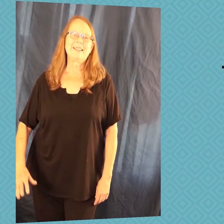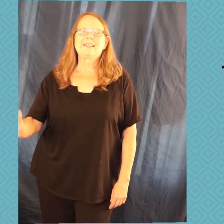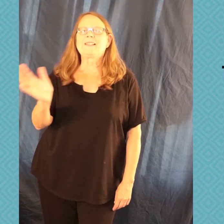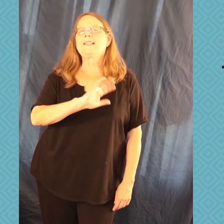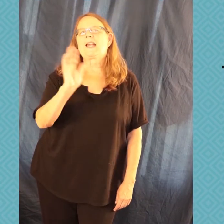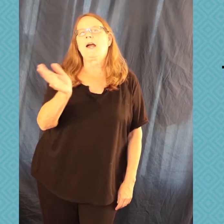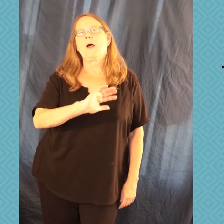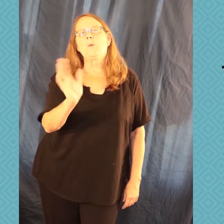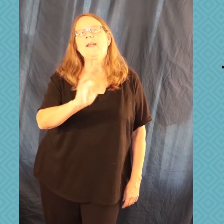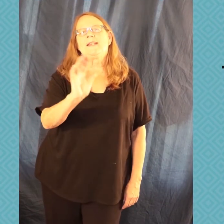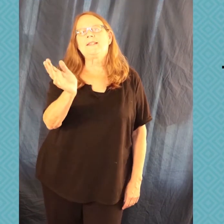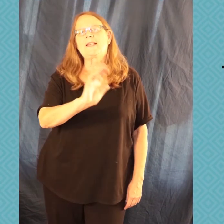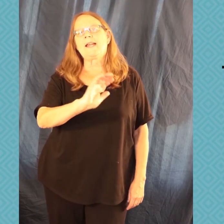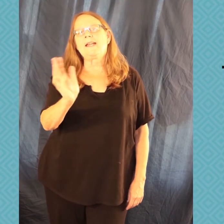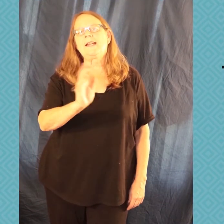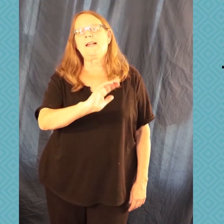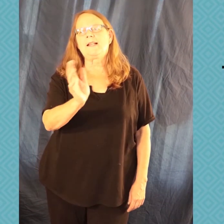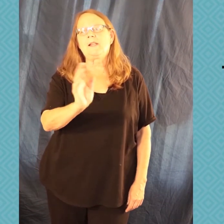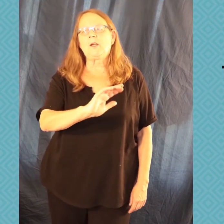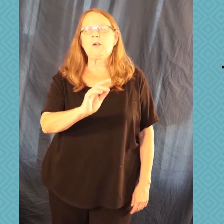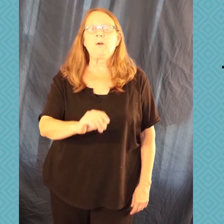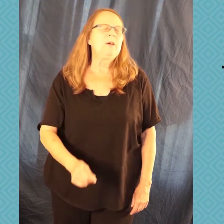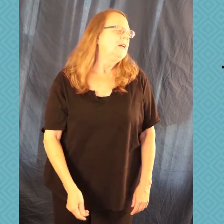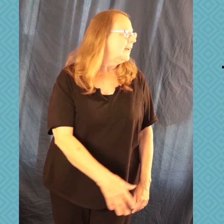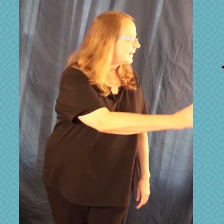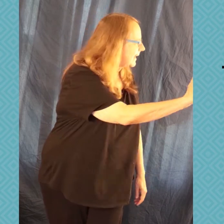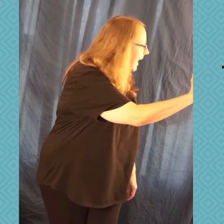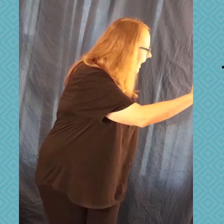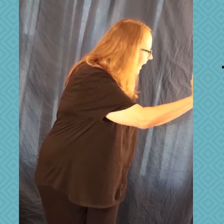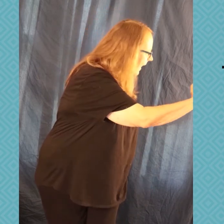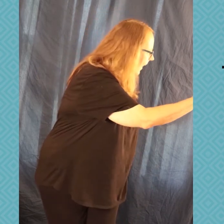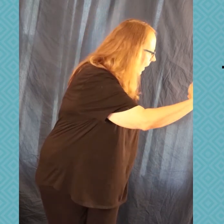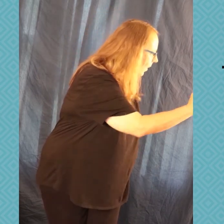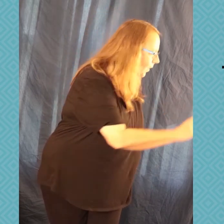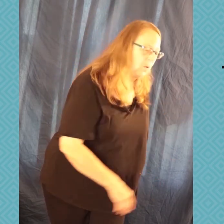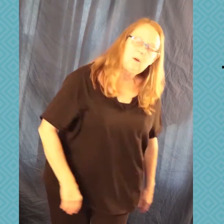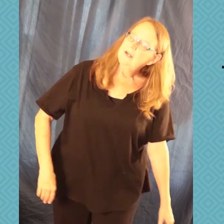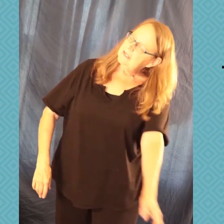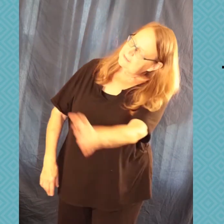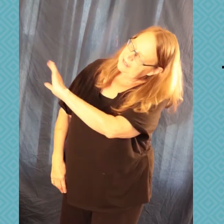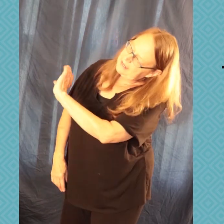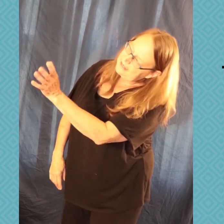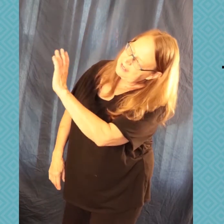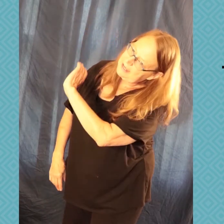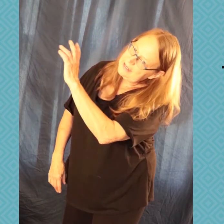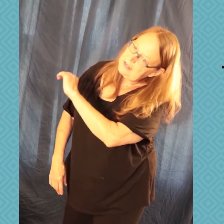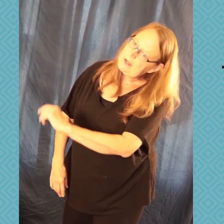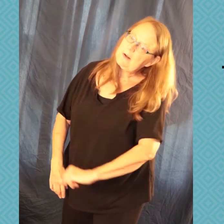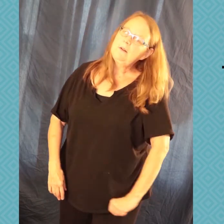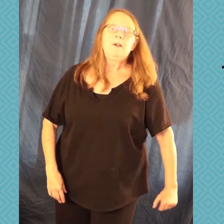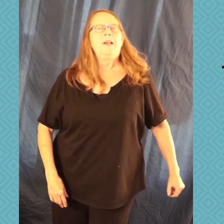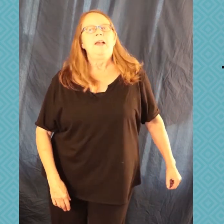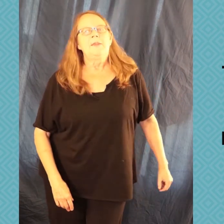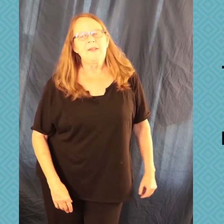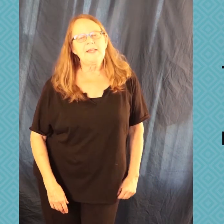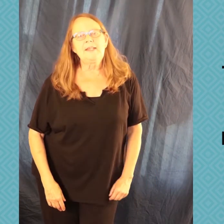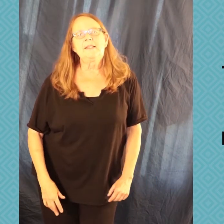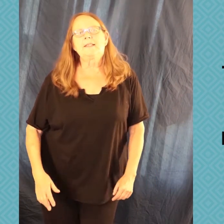This is how we say hello, say hello, say hello.